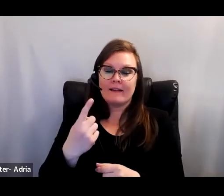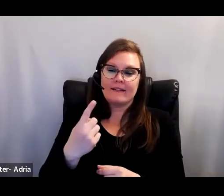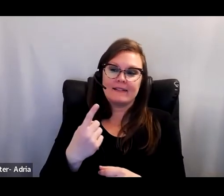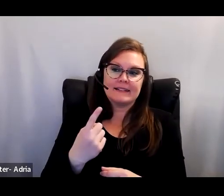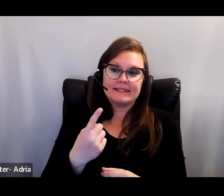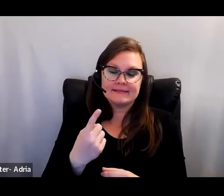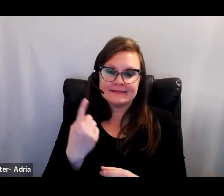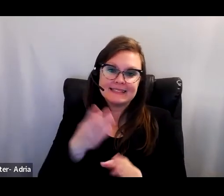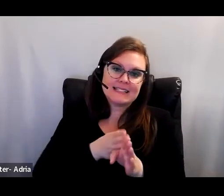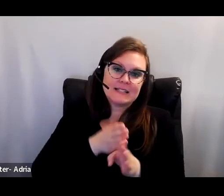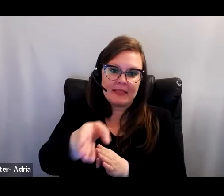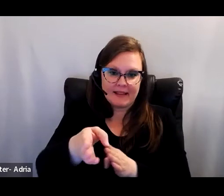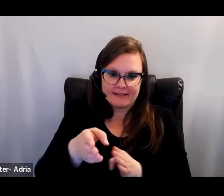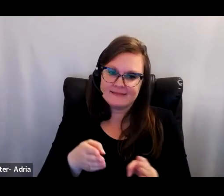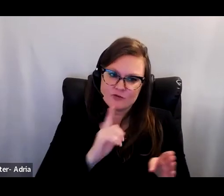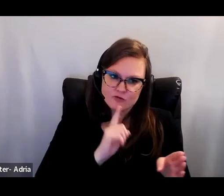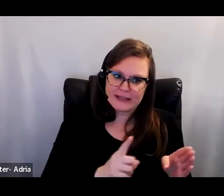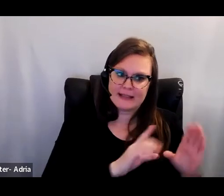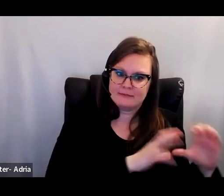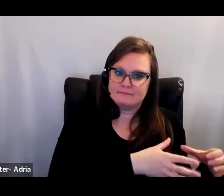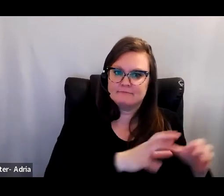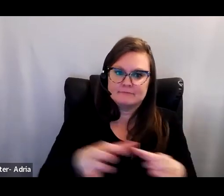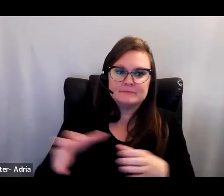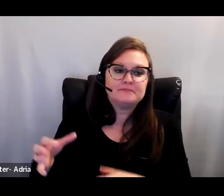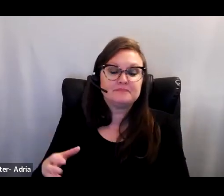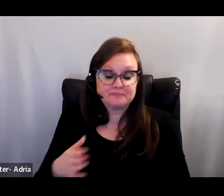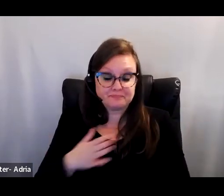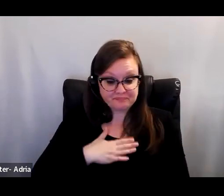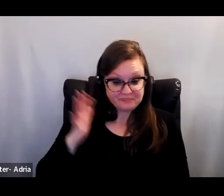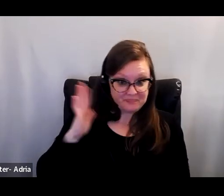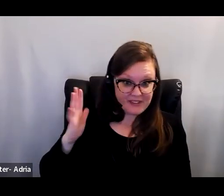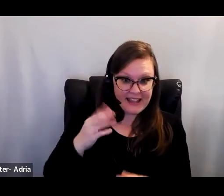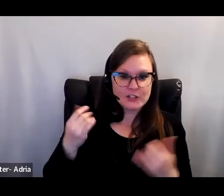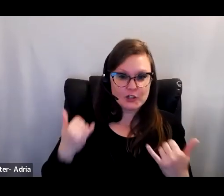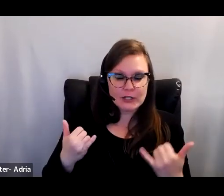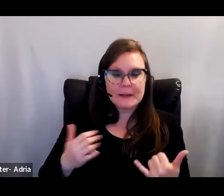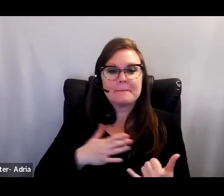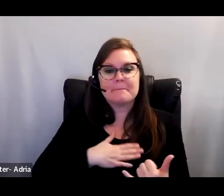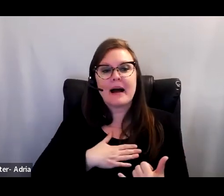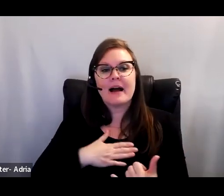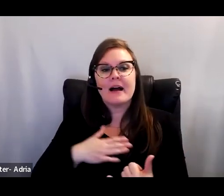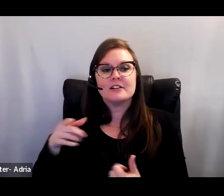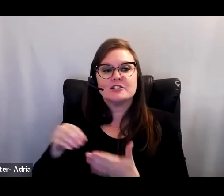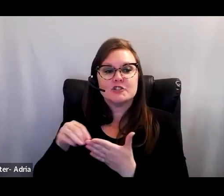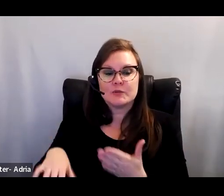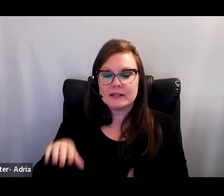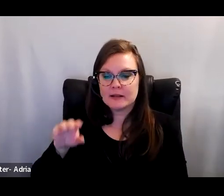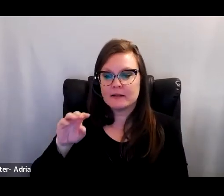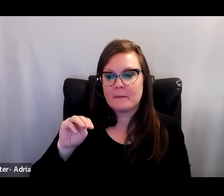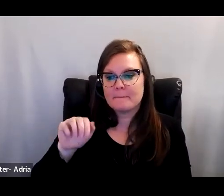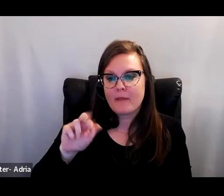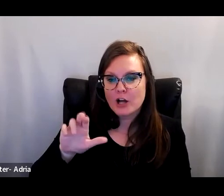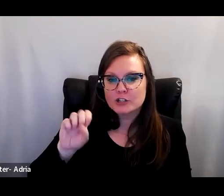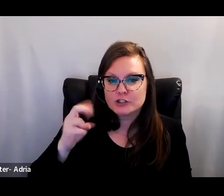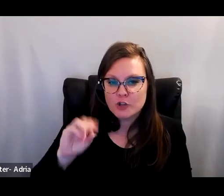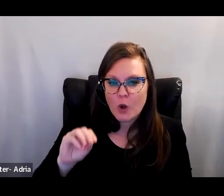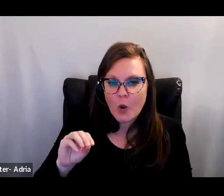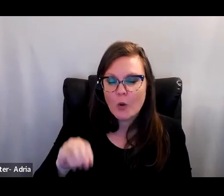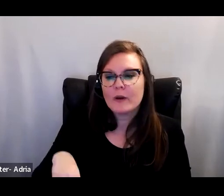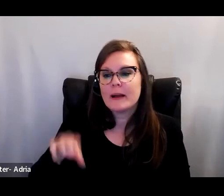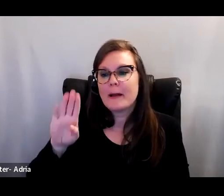In a recent paper, my former and current students, Mariko Yoshisato, Brandi McDonald, Ben Kennedy,